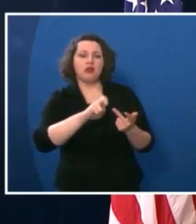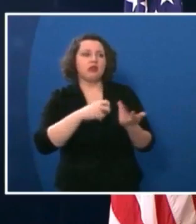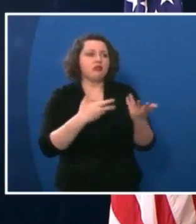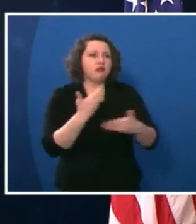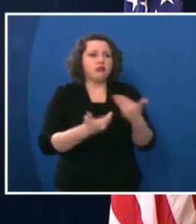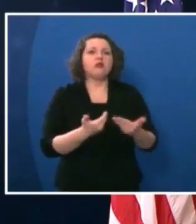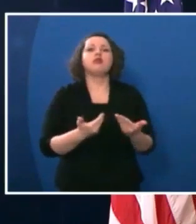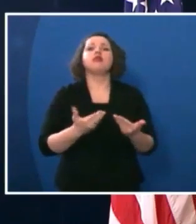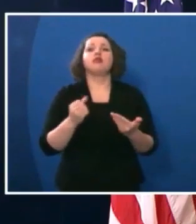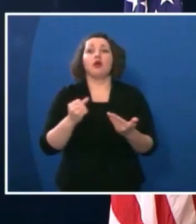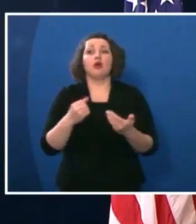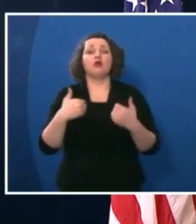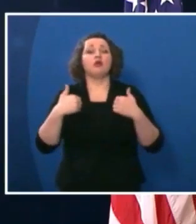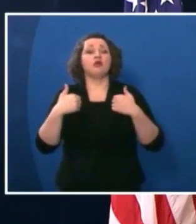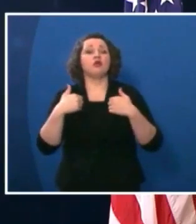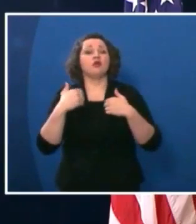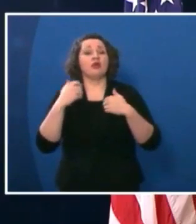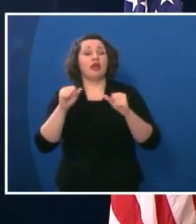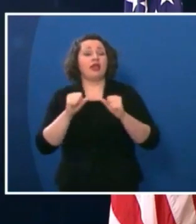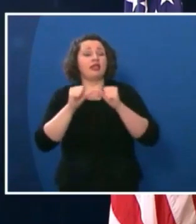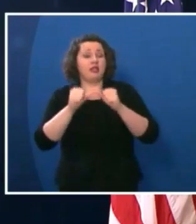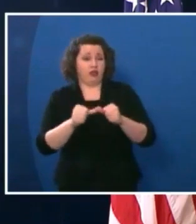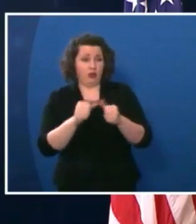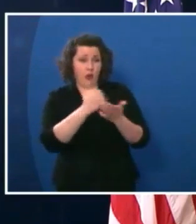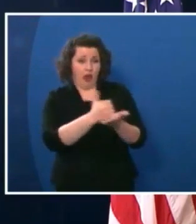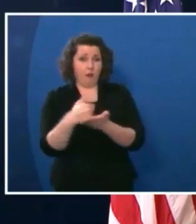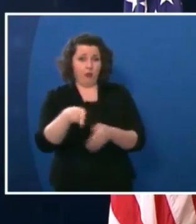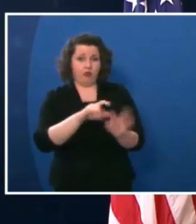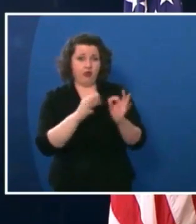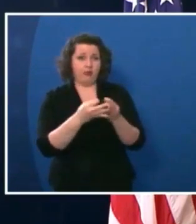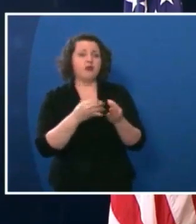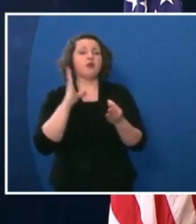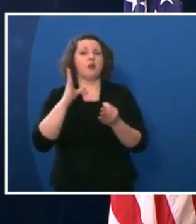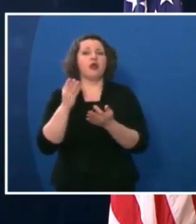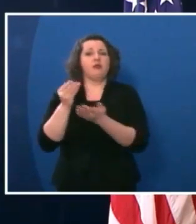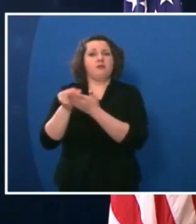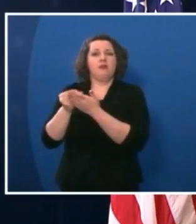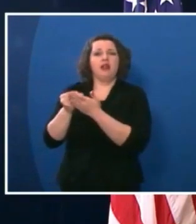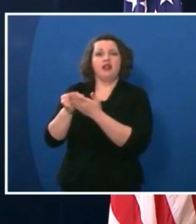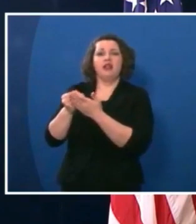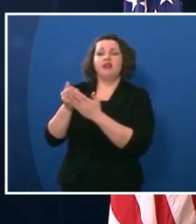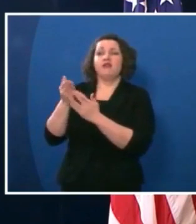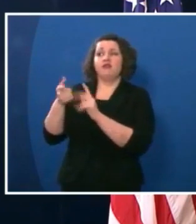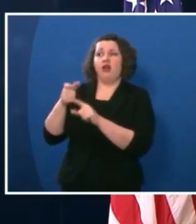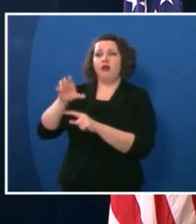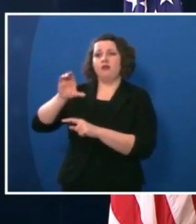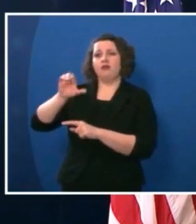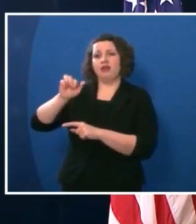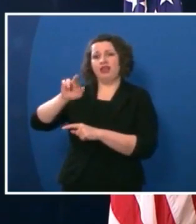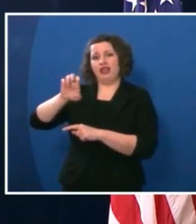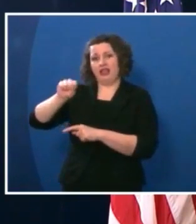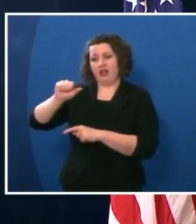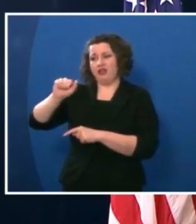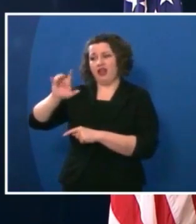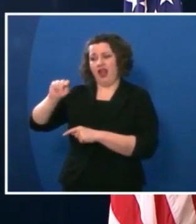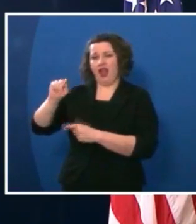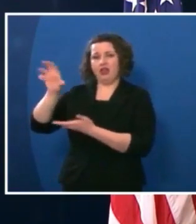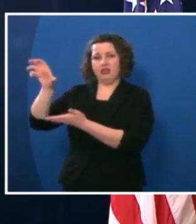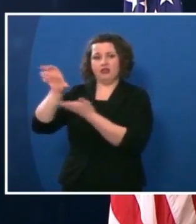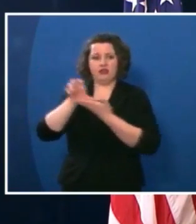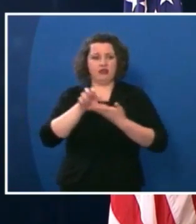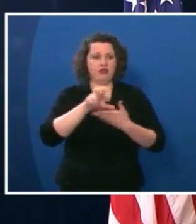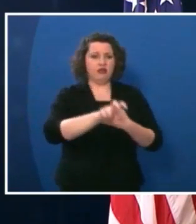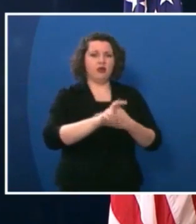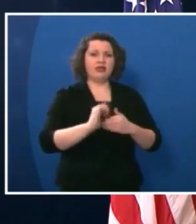Governor Kim Reynolds says she has a plan. I will be allocating funding through the state's allocation of the Federal CARES Act funds for the